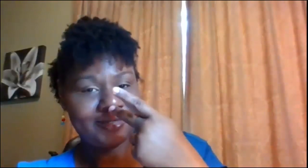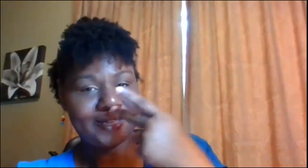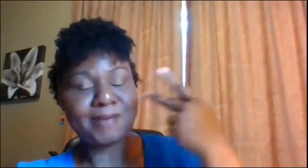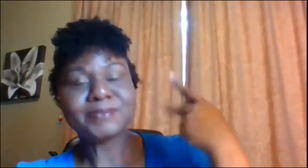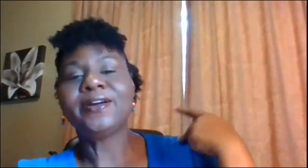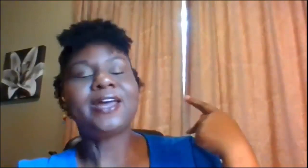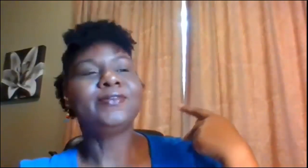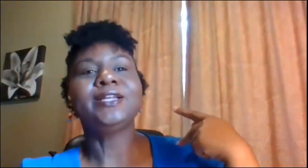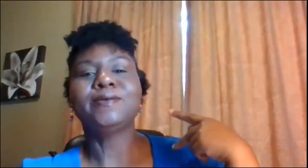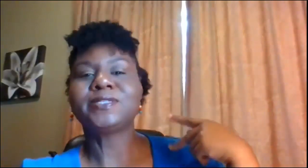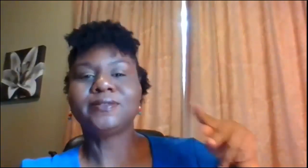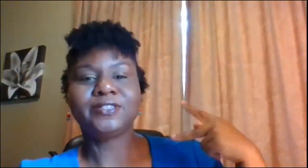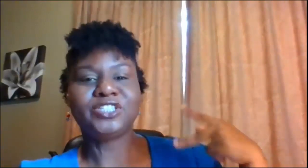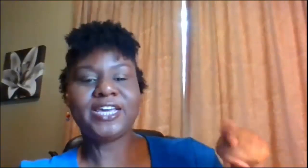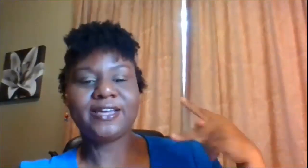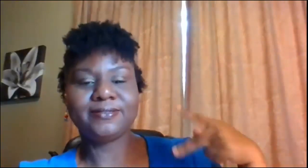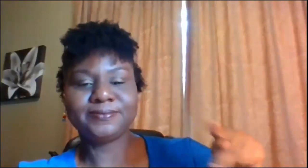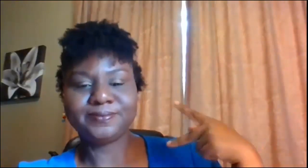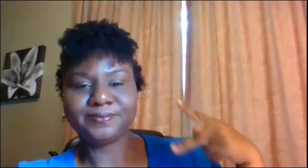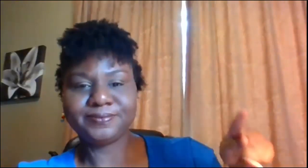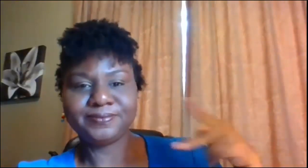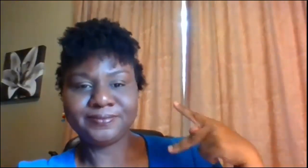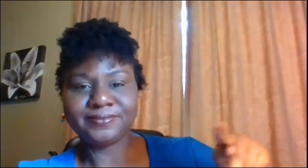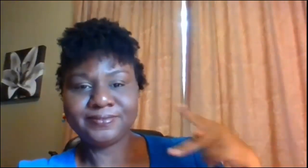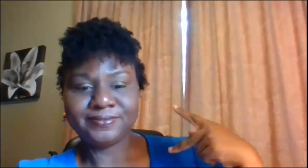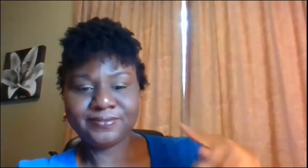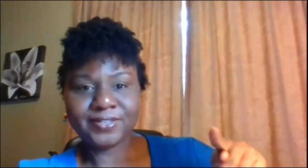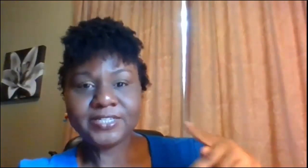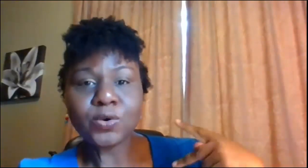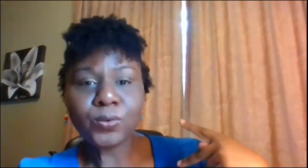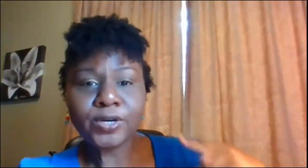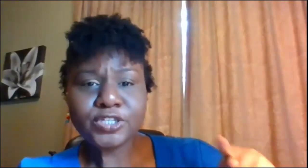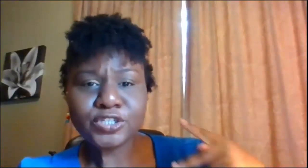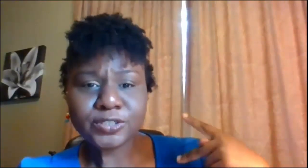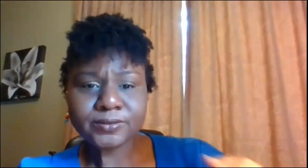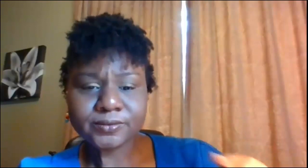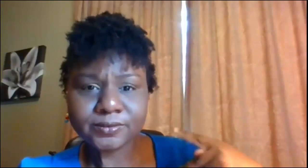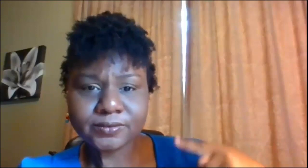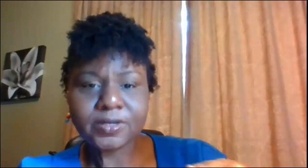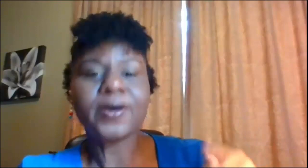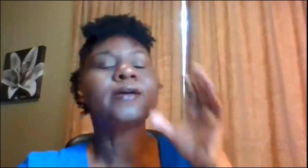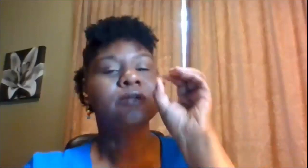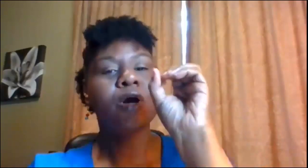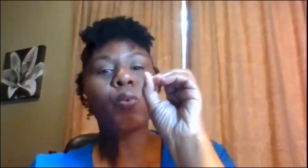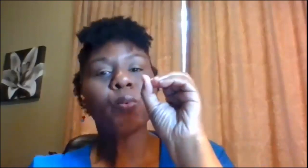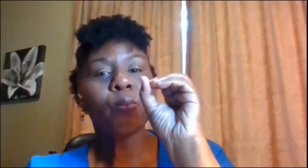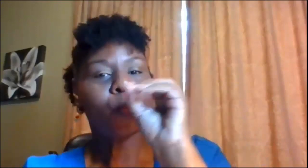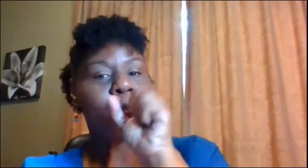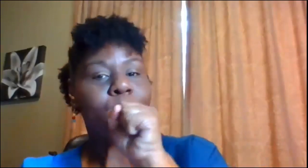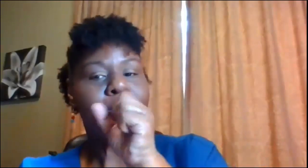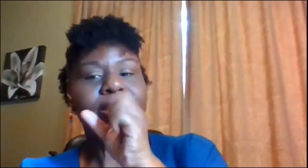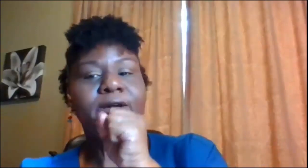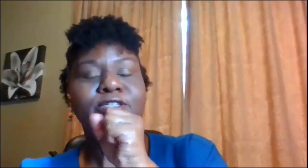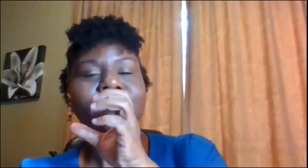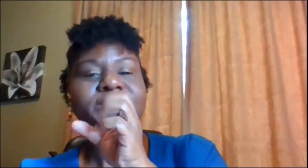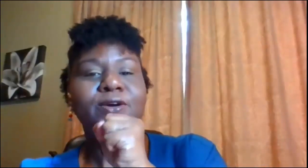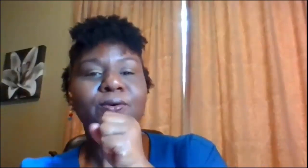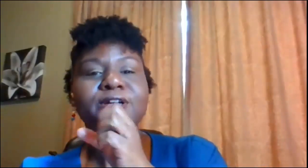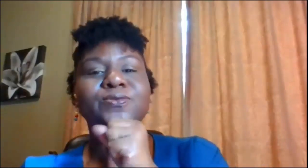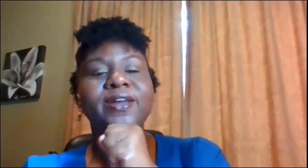I'm sorry not on the lips shake it it's orange okay oh like squeezing the orange right